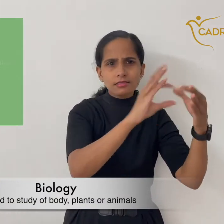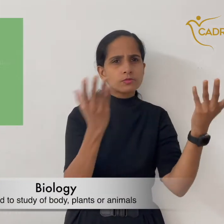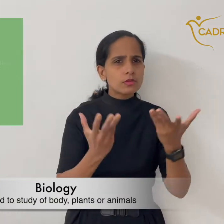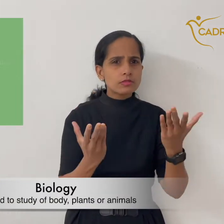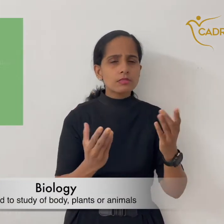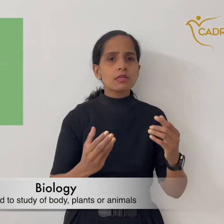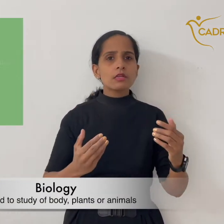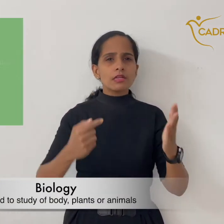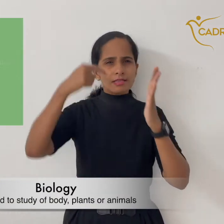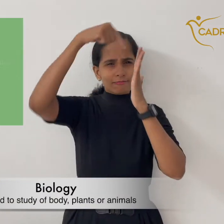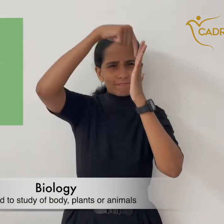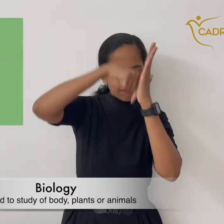Mathematics Science